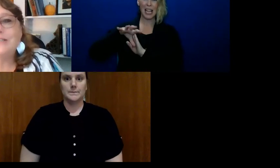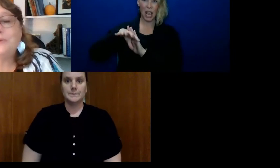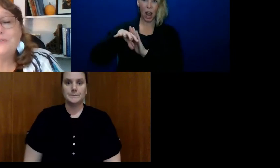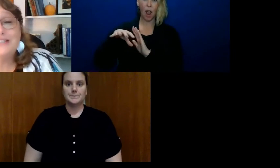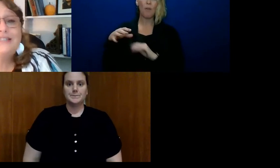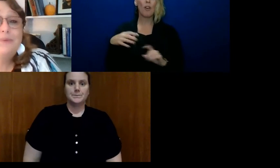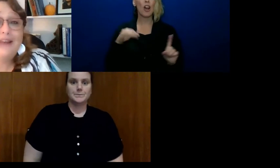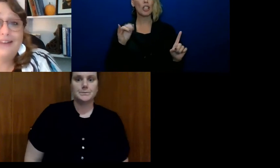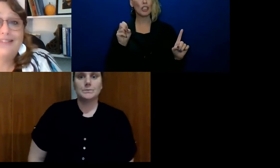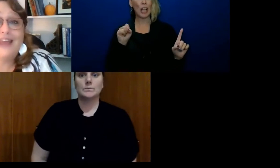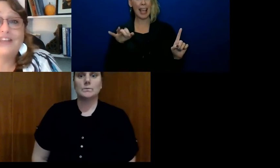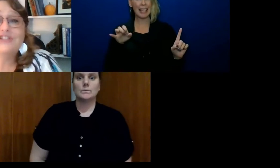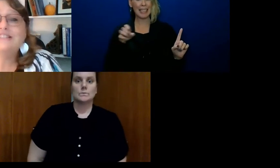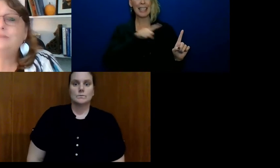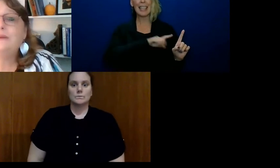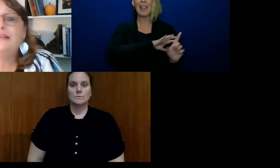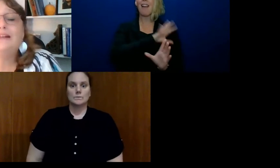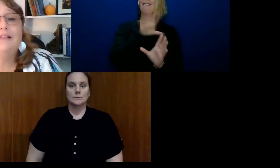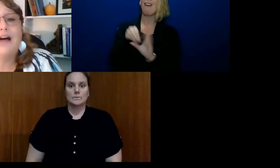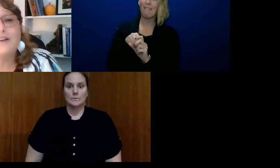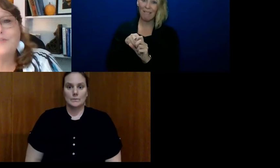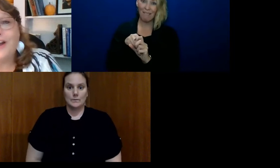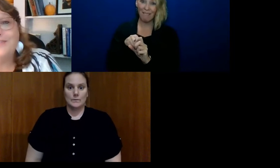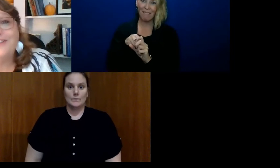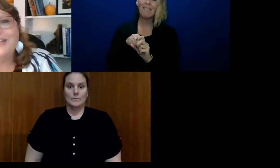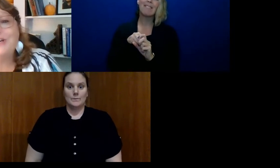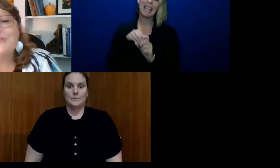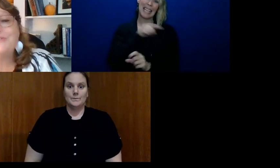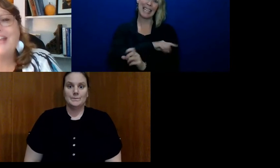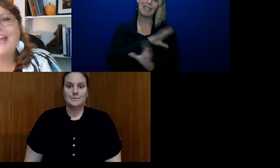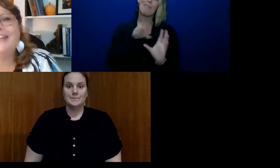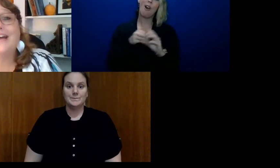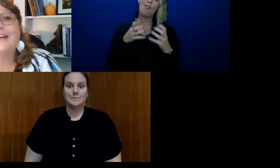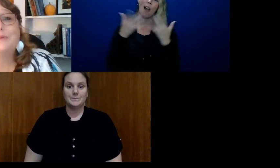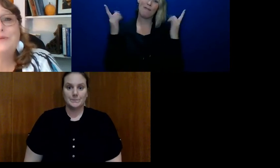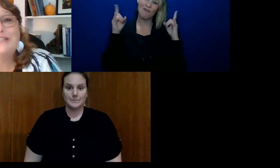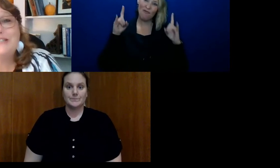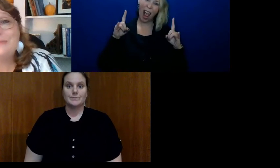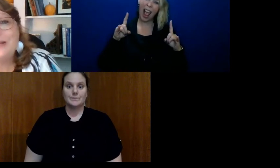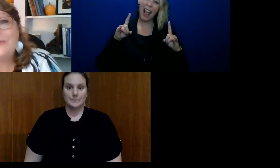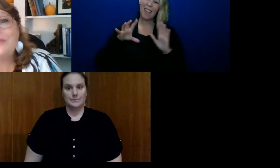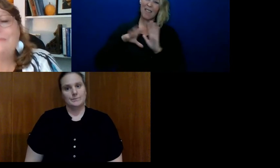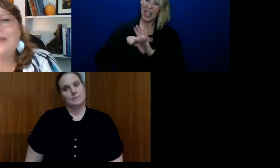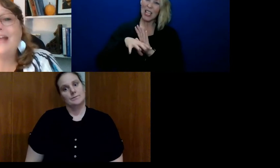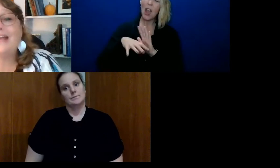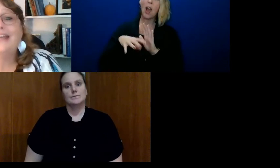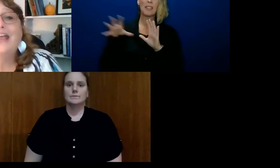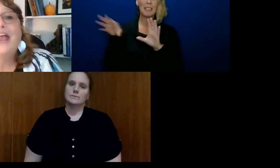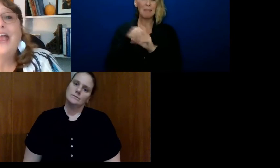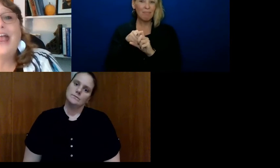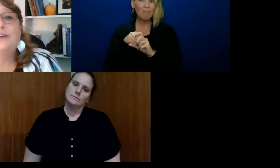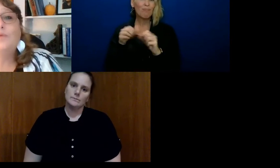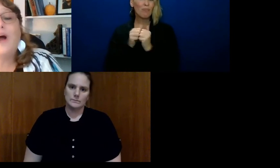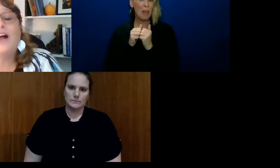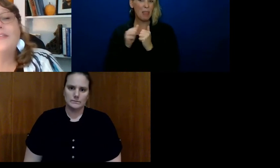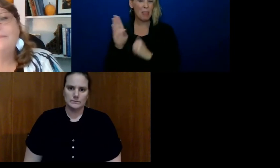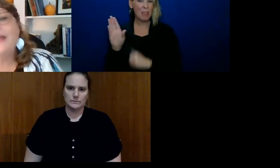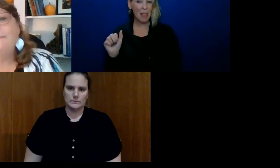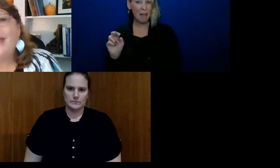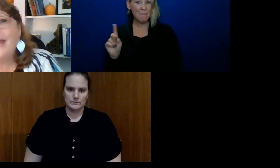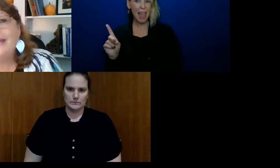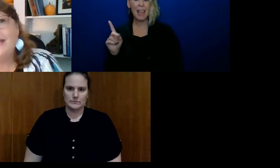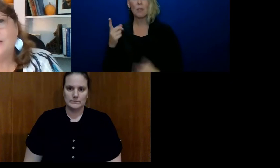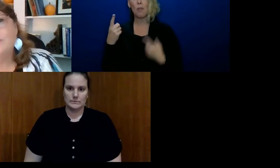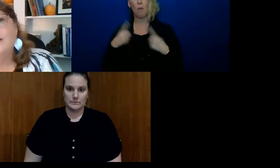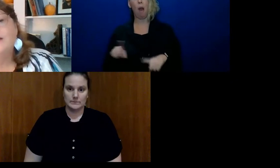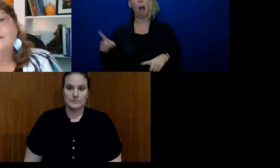Jesse got to participate in that. Jesse's been in a lot of rock videos and got to participate with the band. And while they